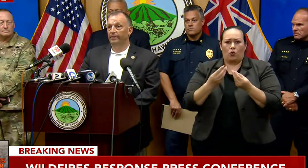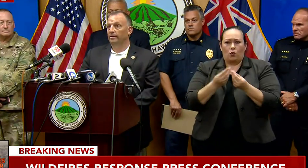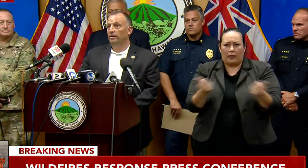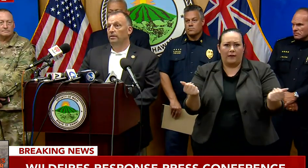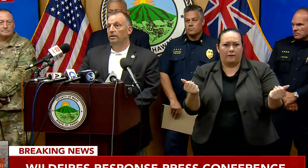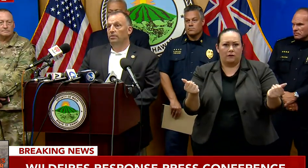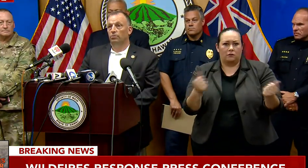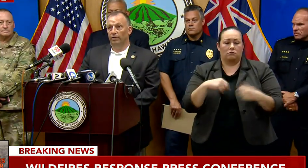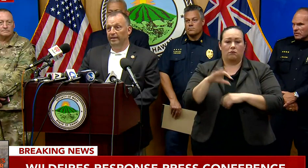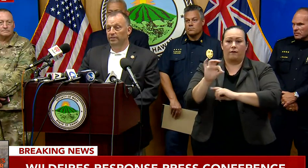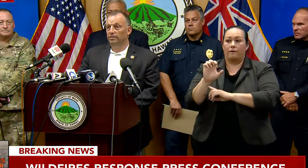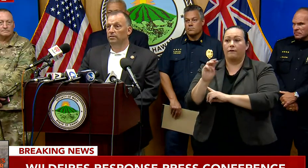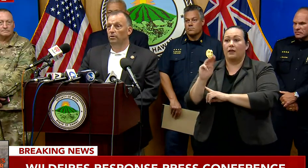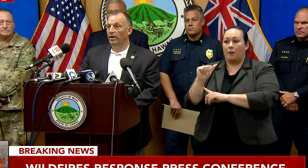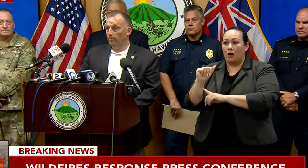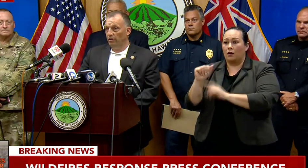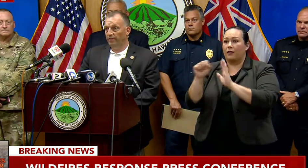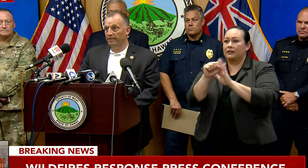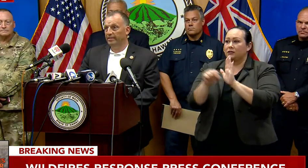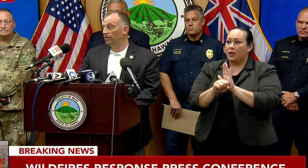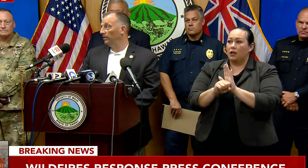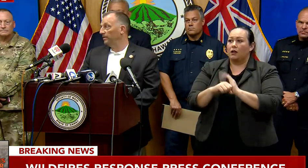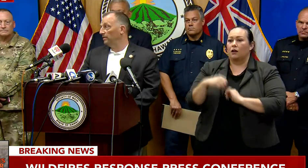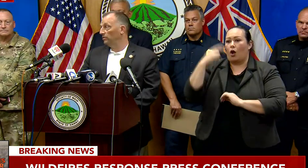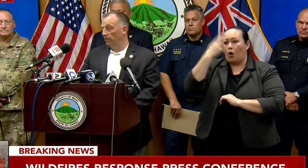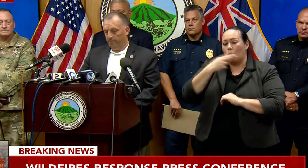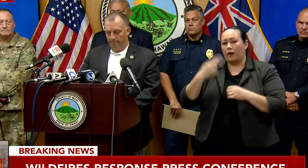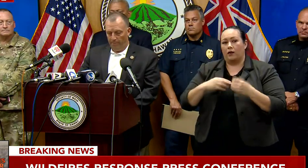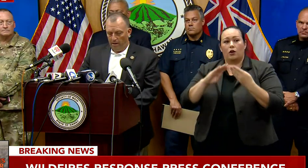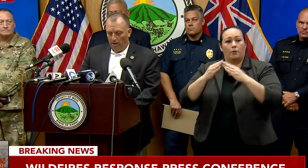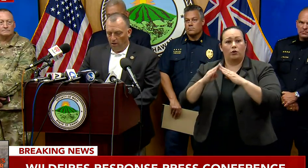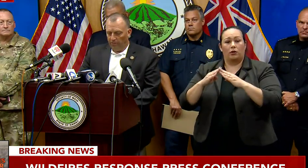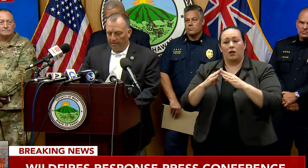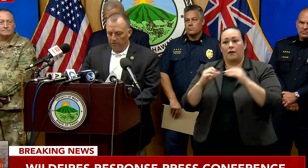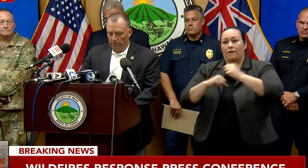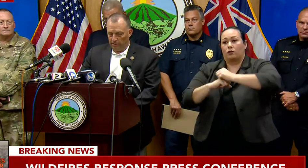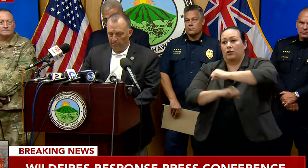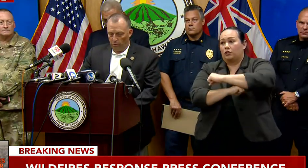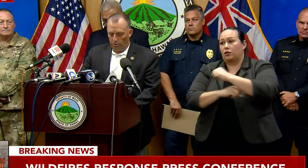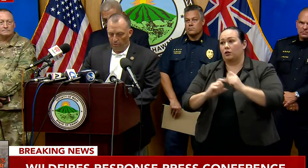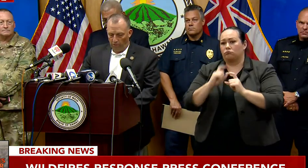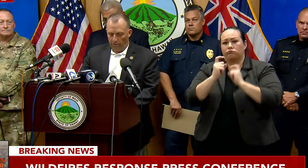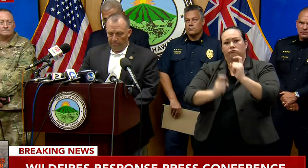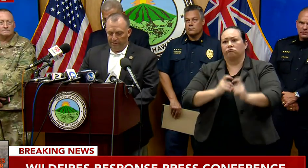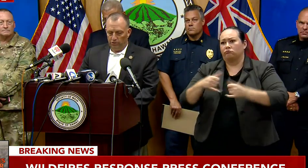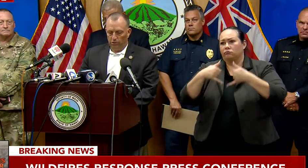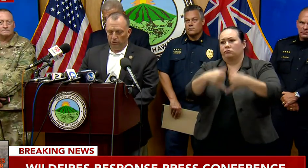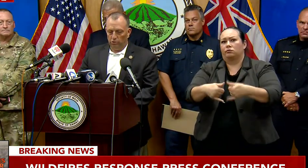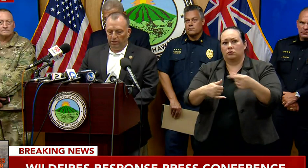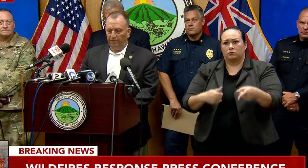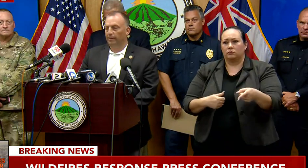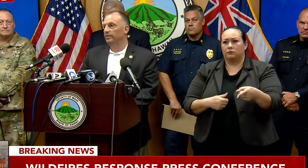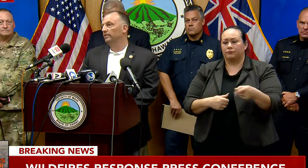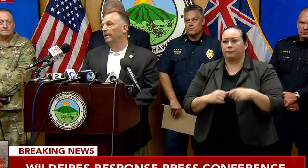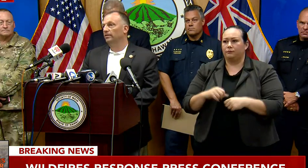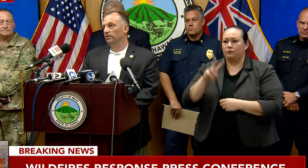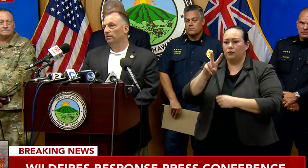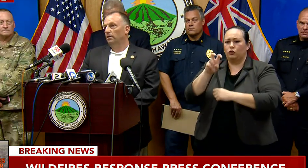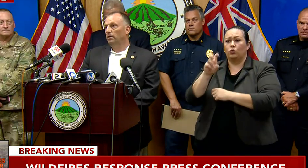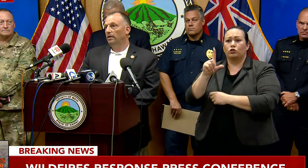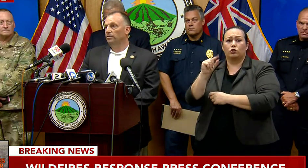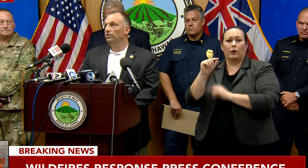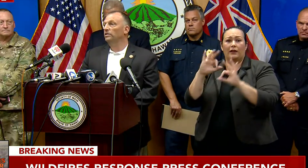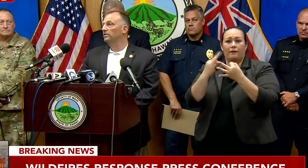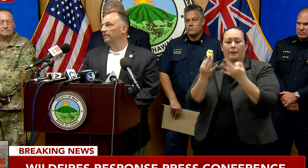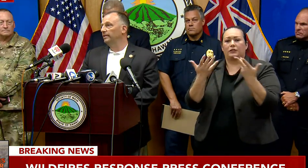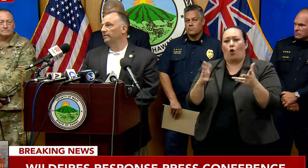through the state, through grants, Hawaii Community Foundation grants included. All of that's critically important. We've already placed 220 families into housing.